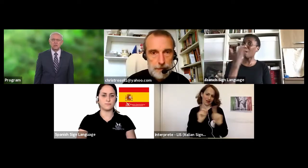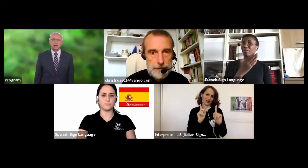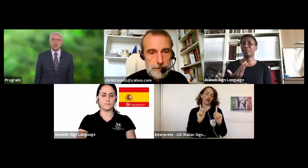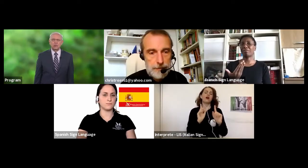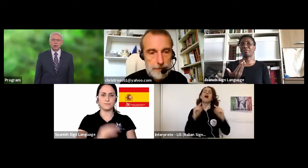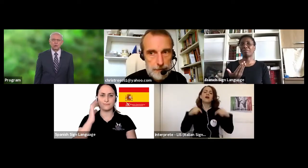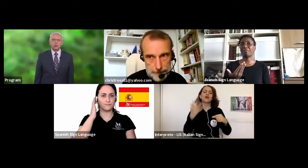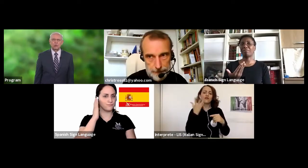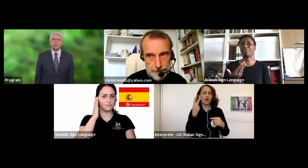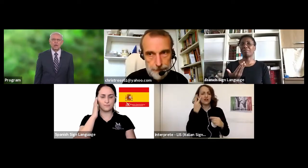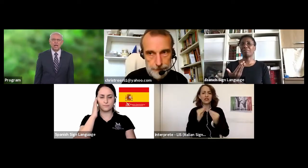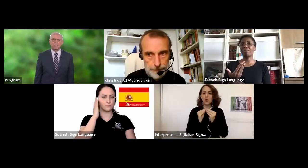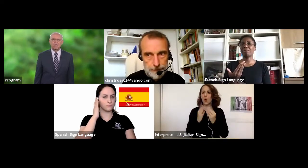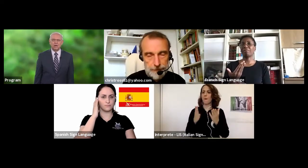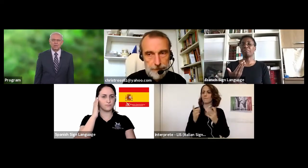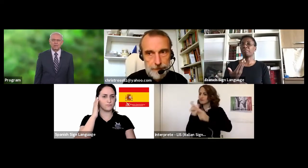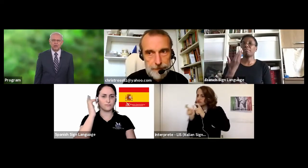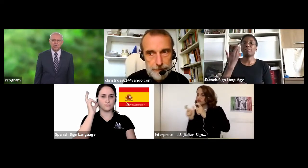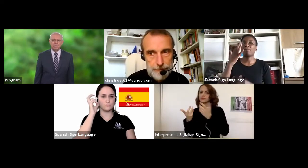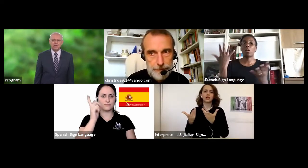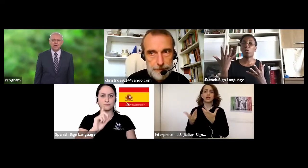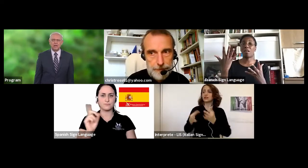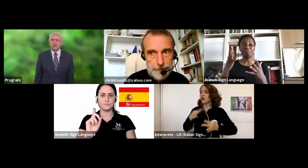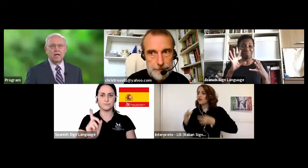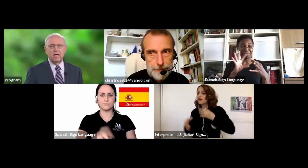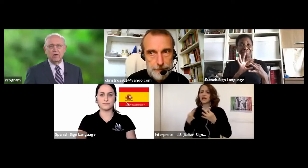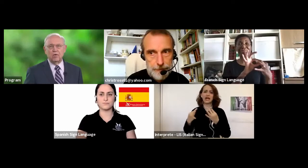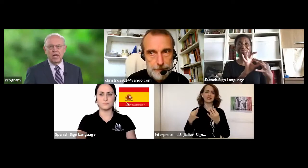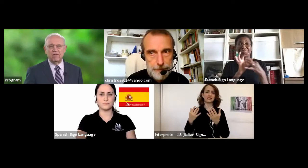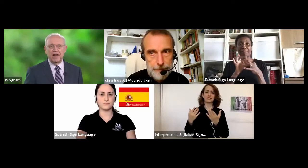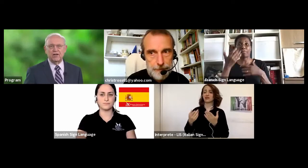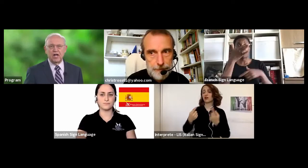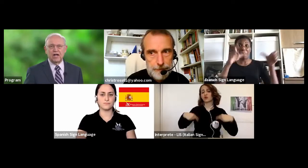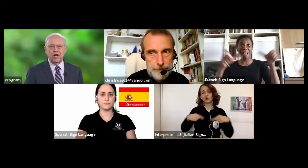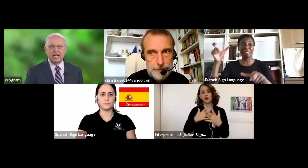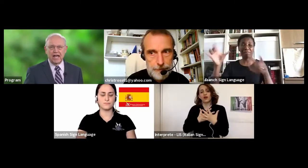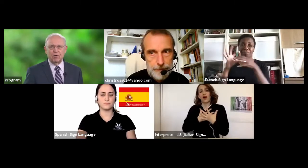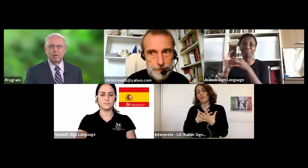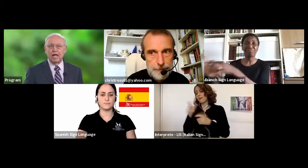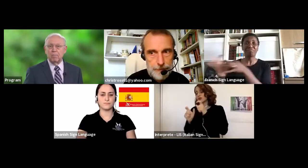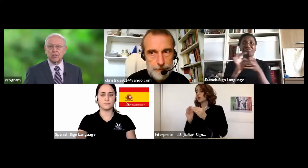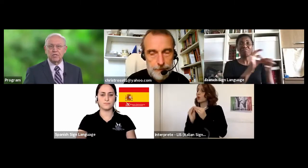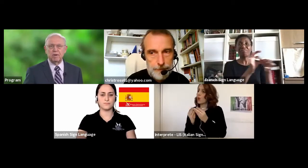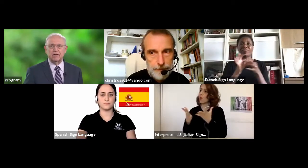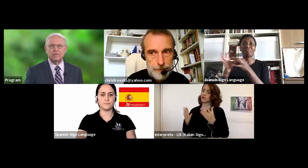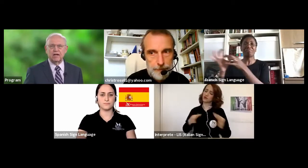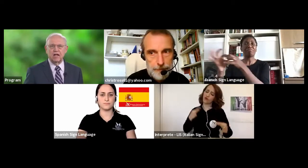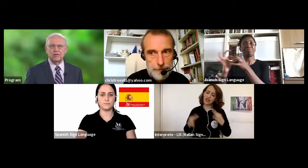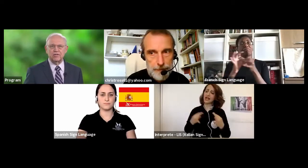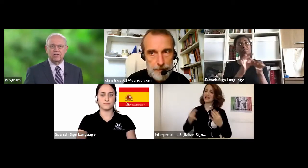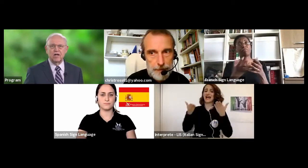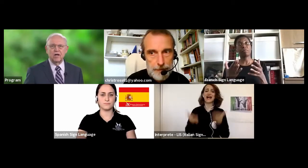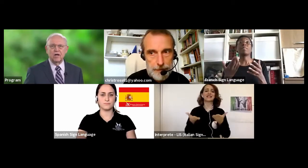especially those whom we have loved deeply. We have invited Dr. Ann Hamill, a much respected